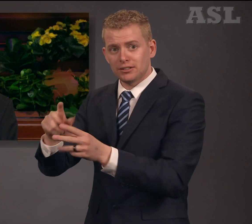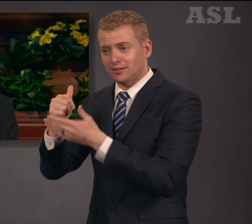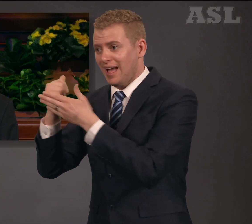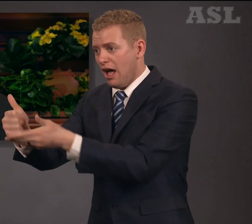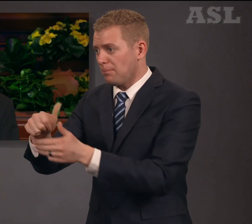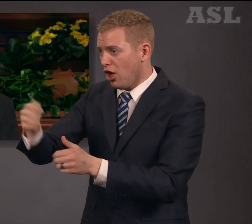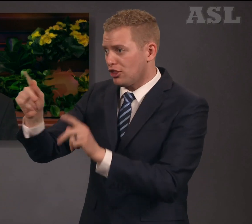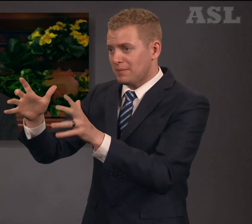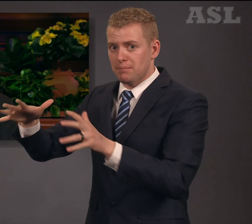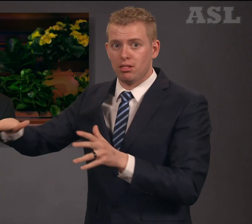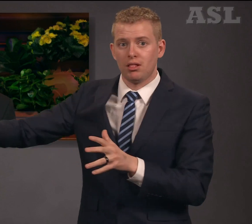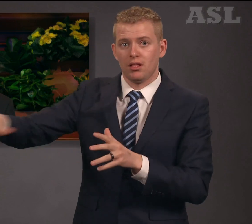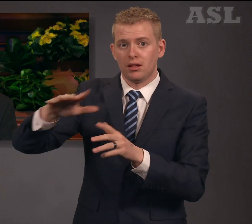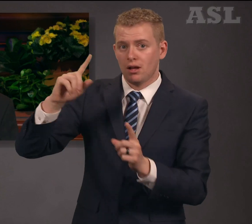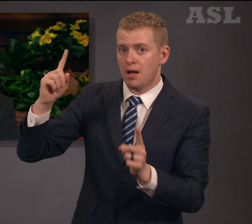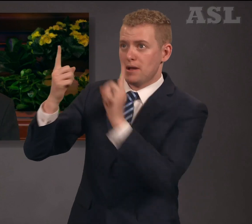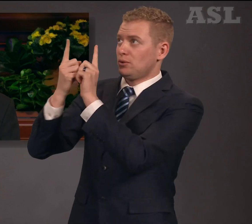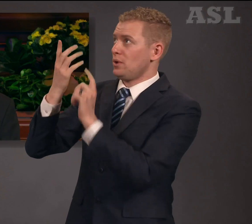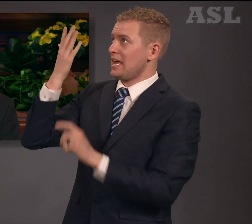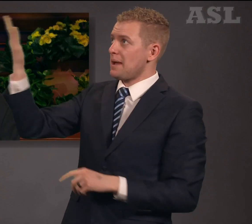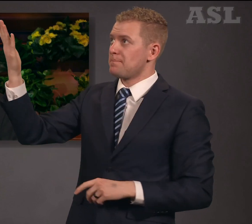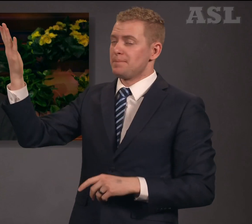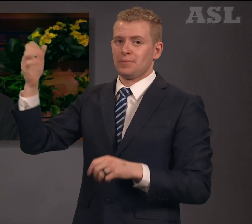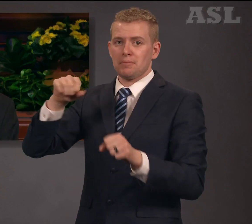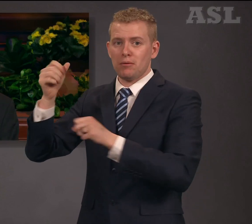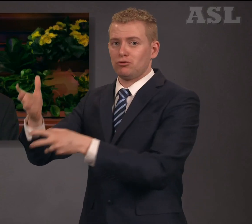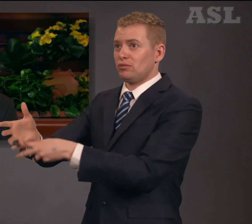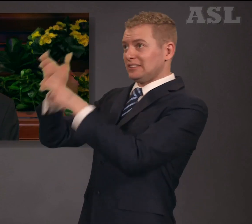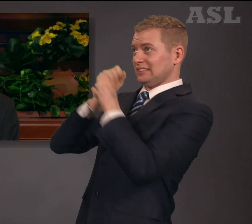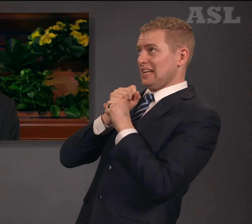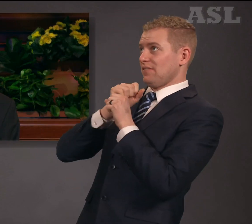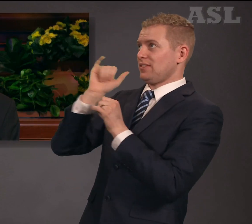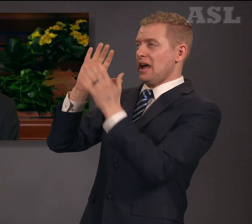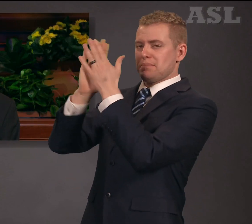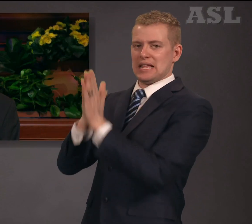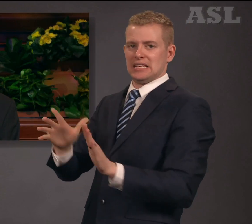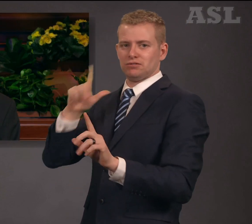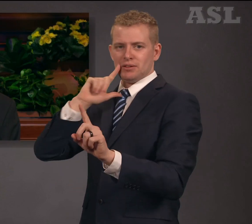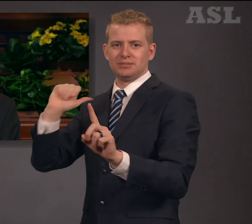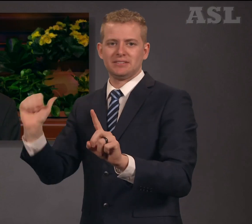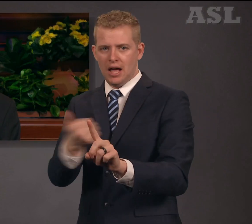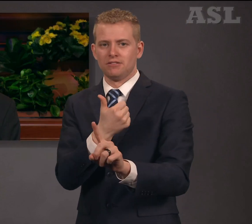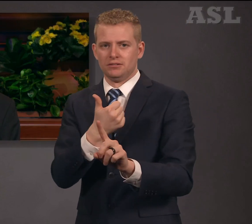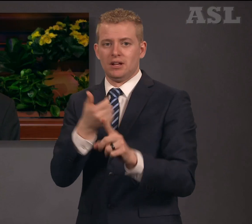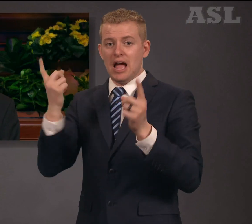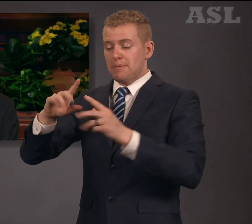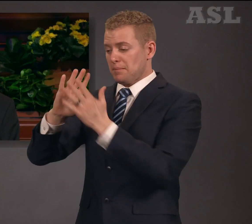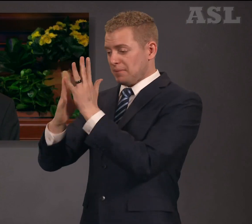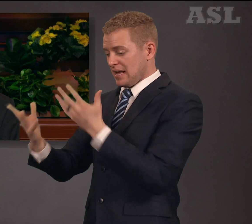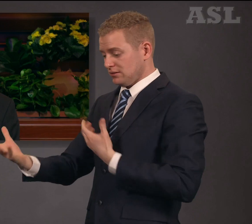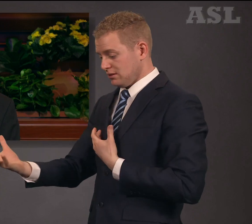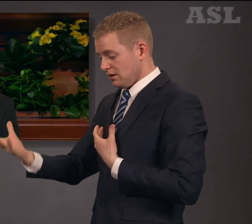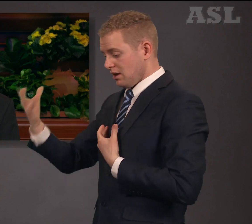and qualify for that same peace themselves. They, in turn,